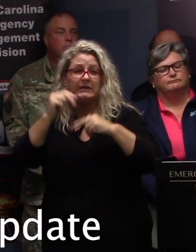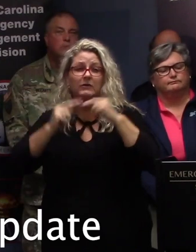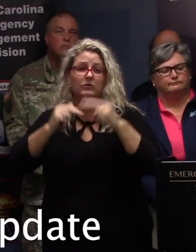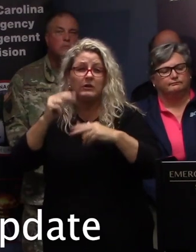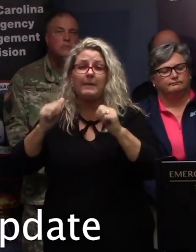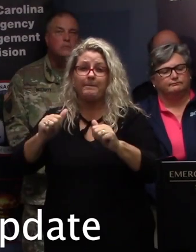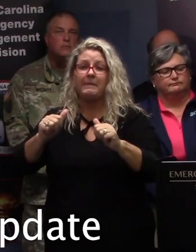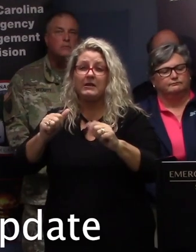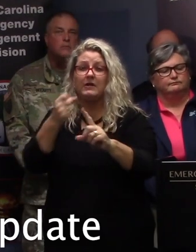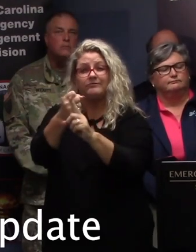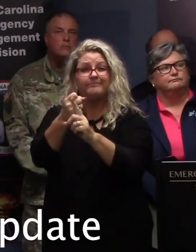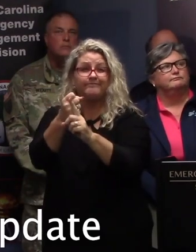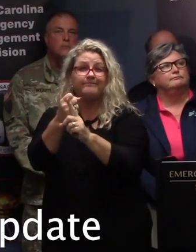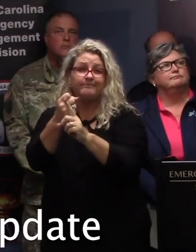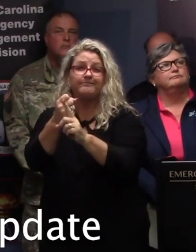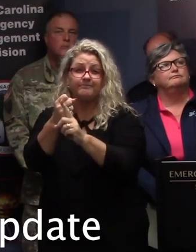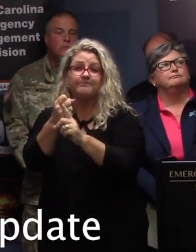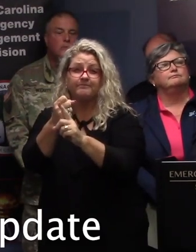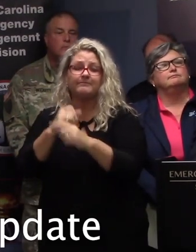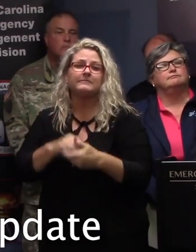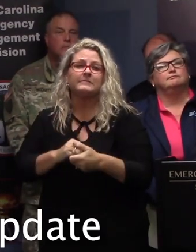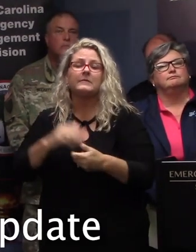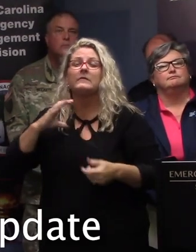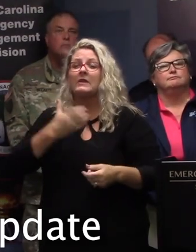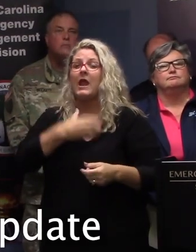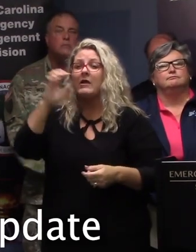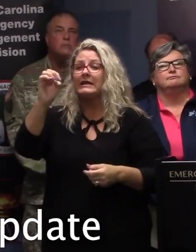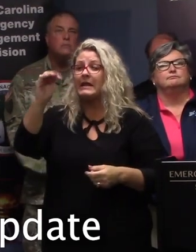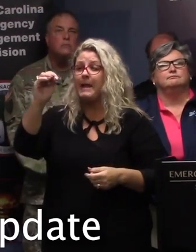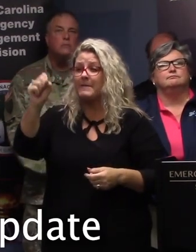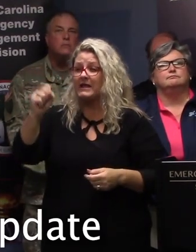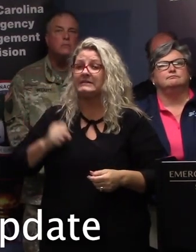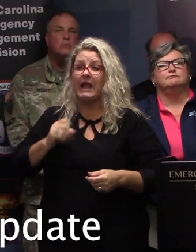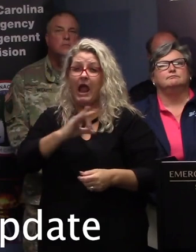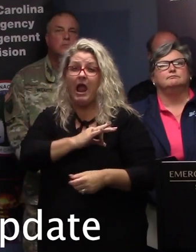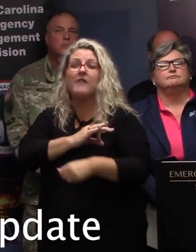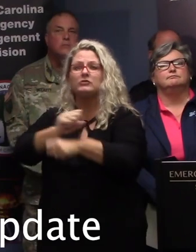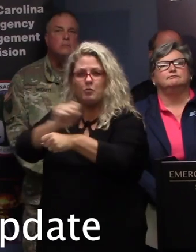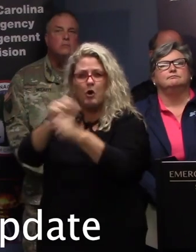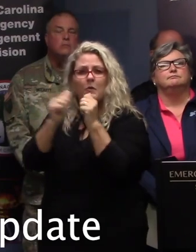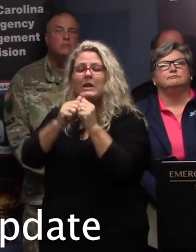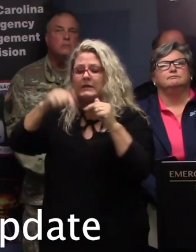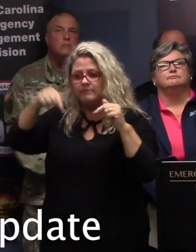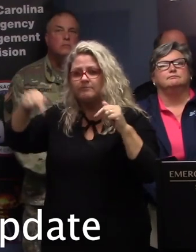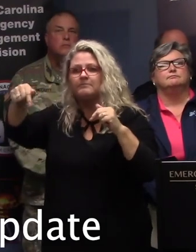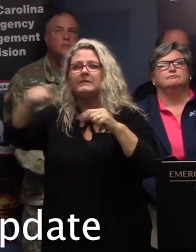potentially impacted. Our EMS staff are working with these facilities to ensure the safe